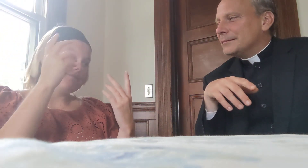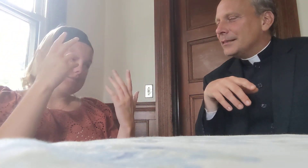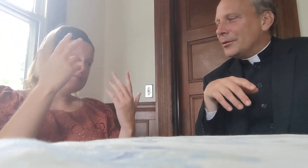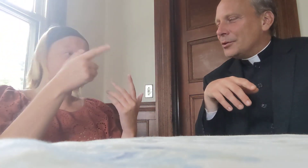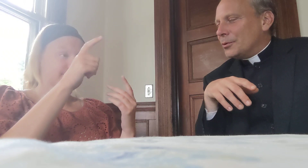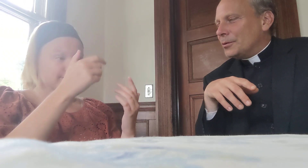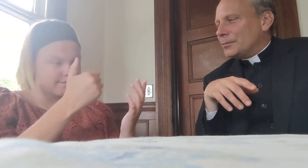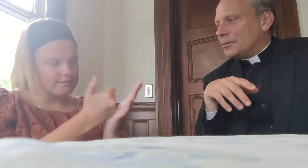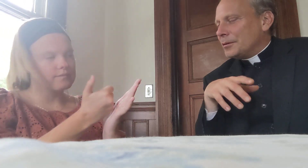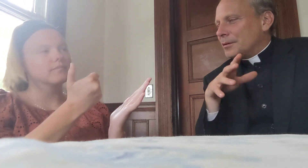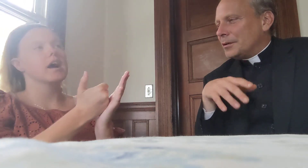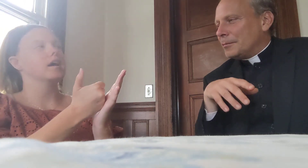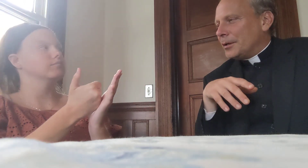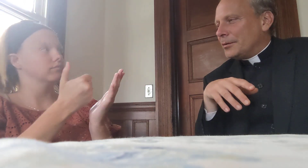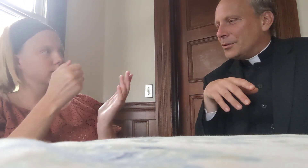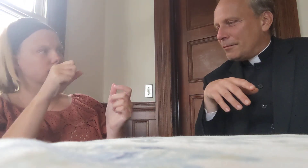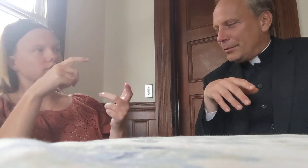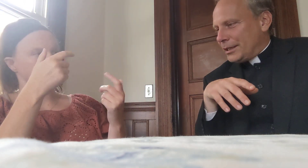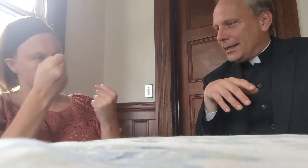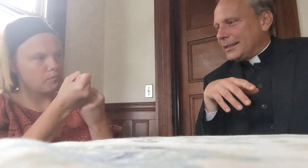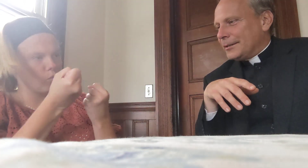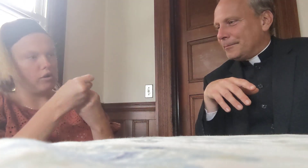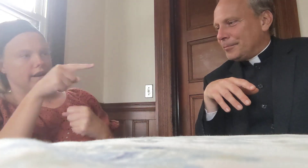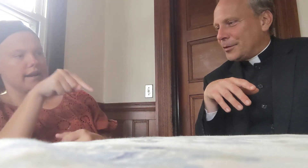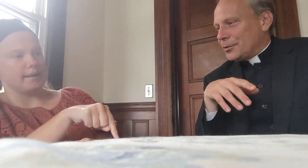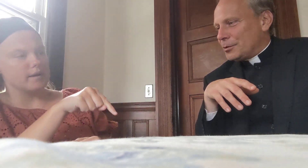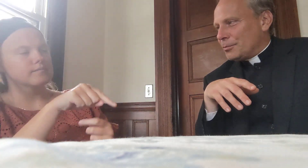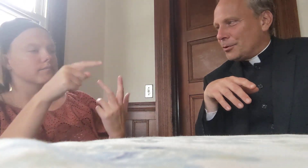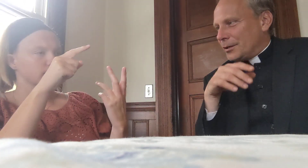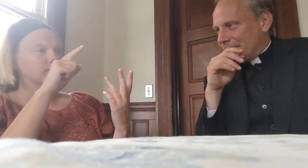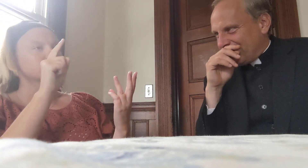there was one young man, deaf, blind, yep, so, we supported him,